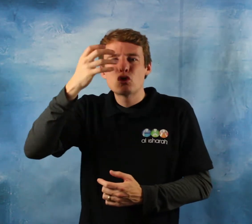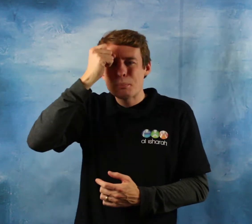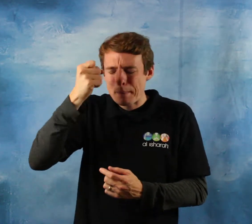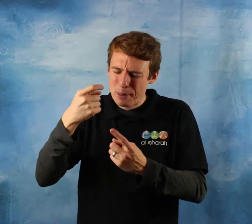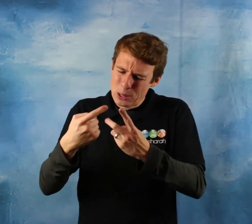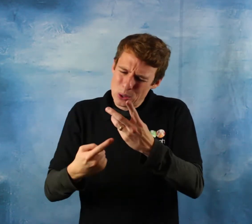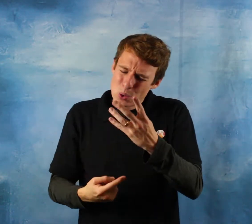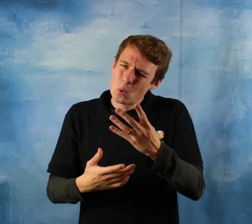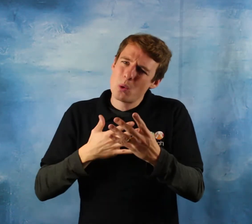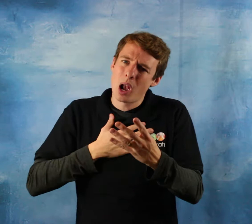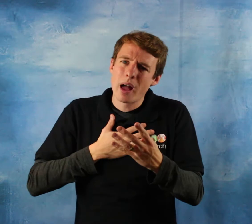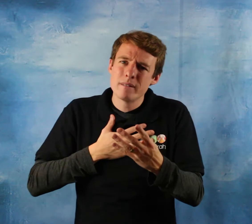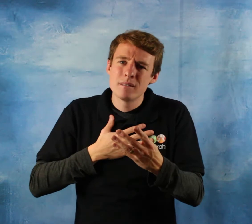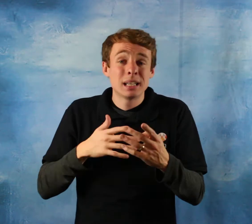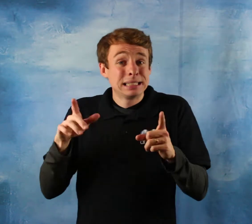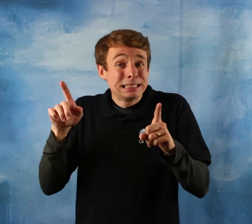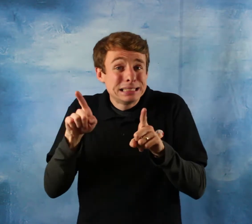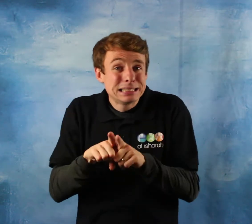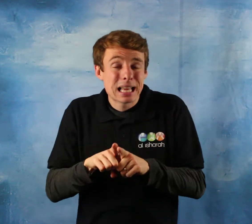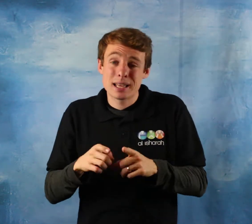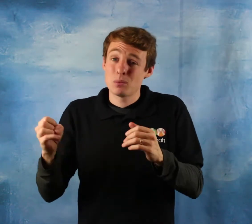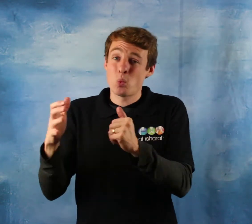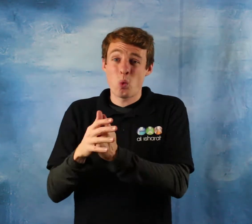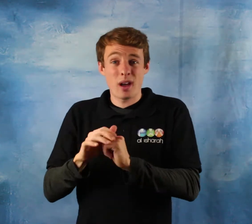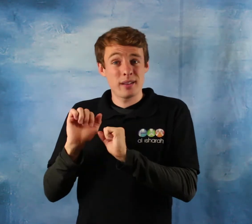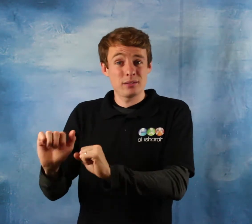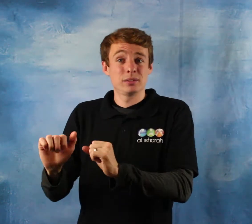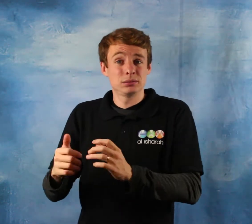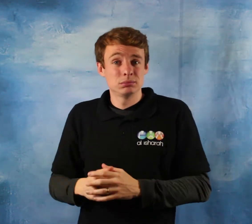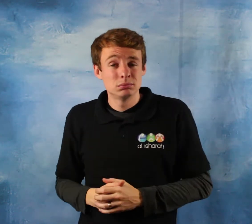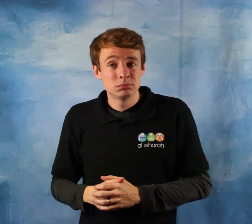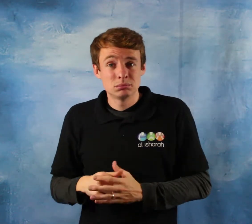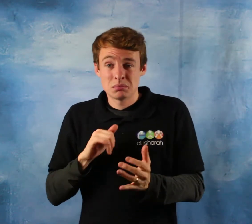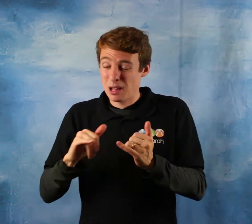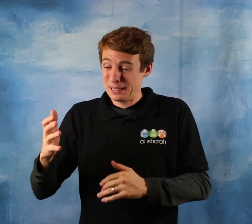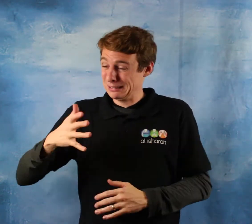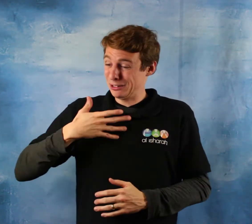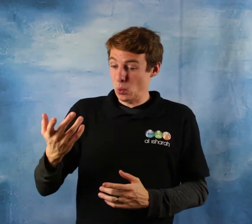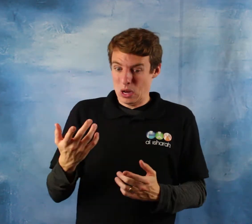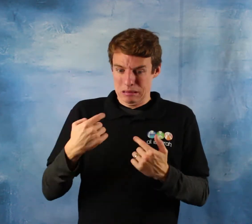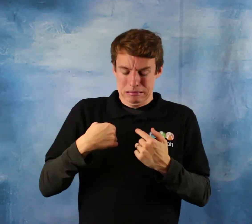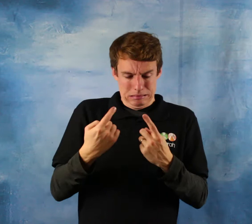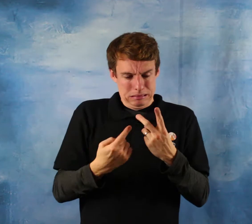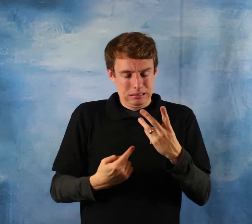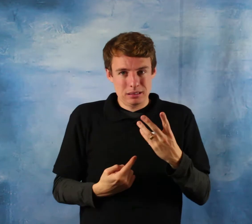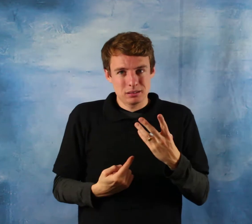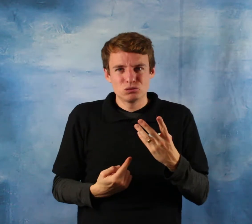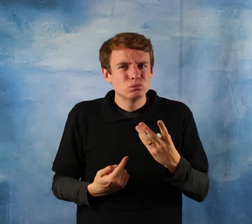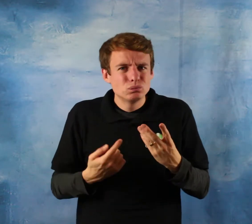should not be punished for that fault in you the messenger sallallahu alayhi wa sallam he commanded us to be soft and